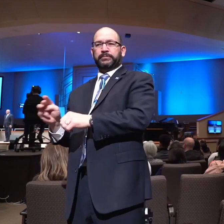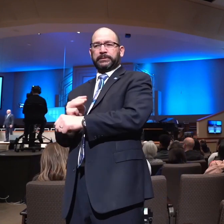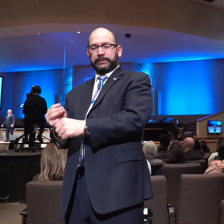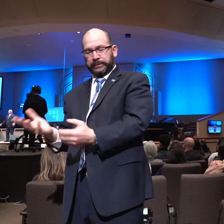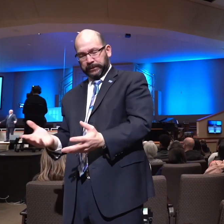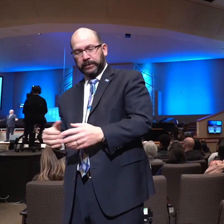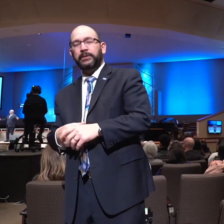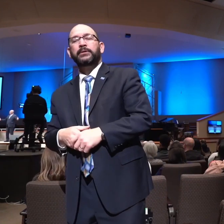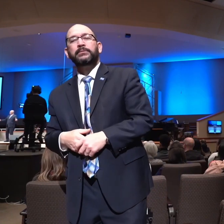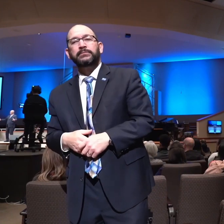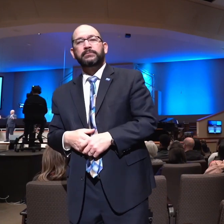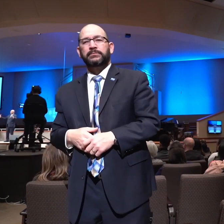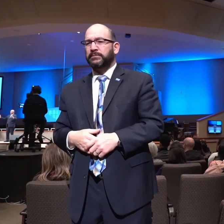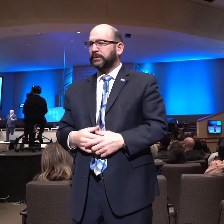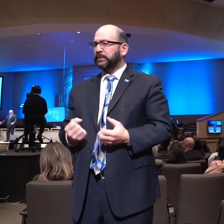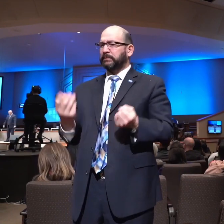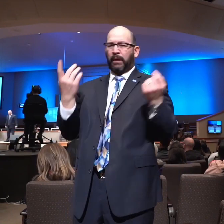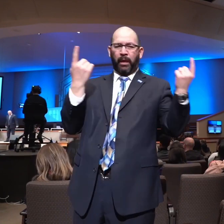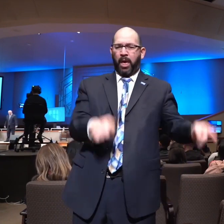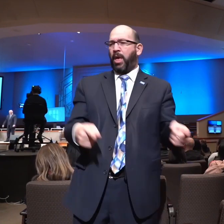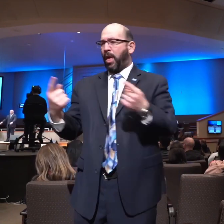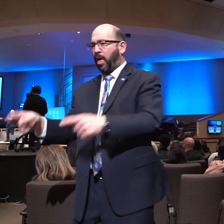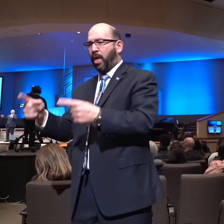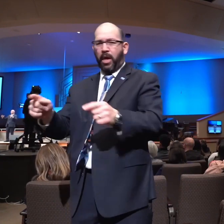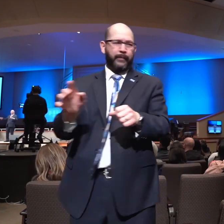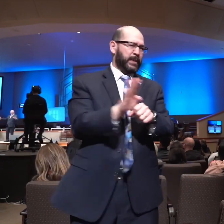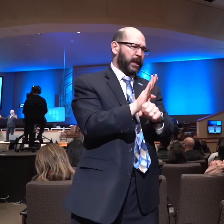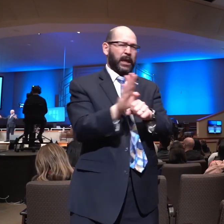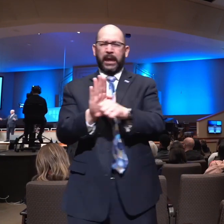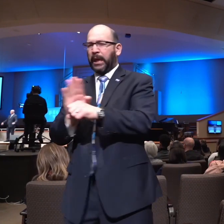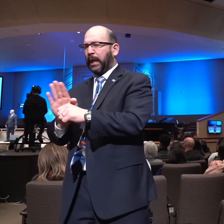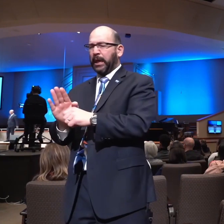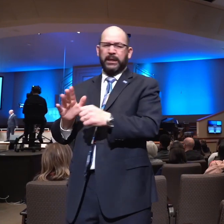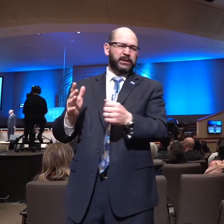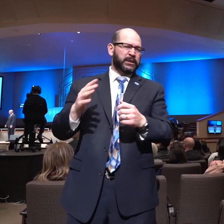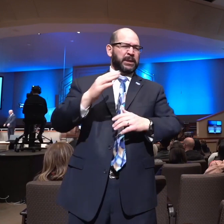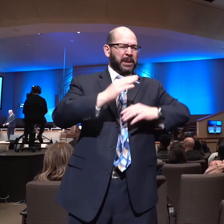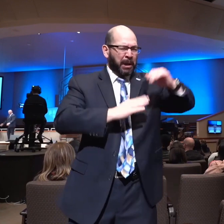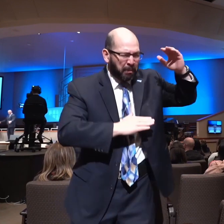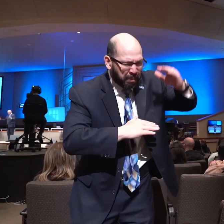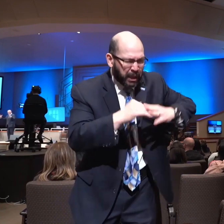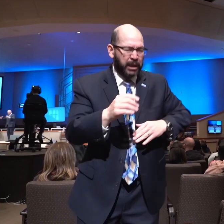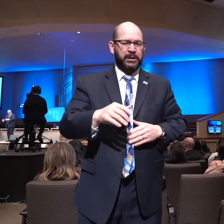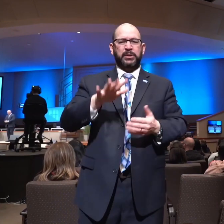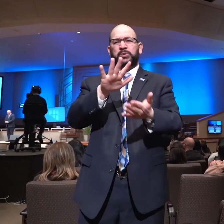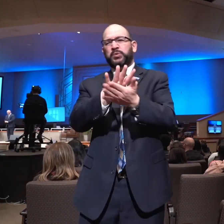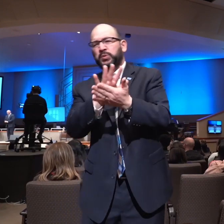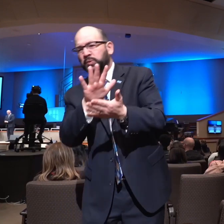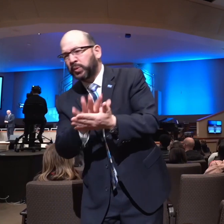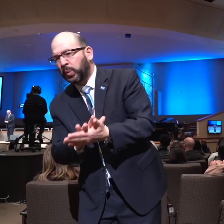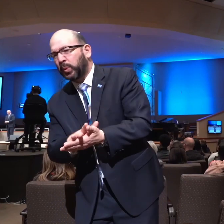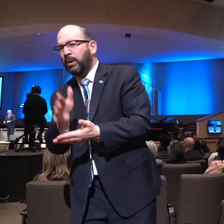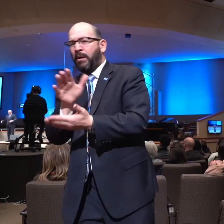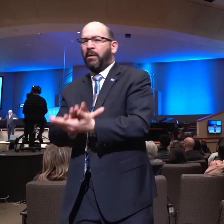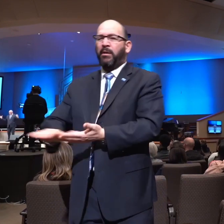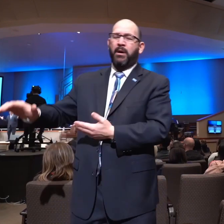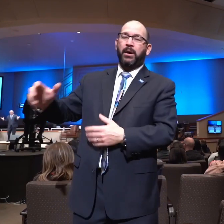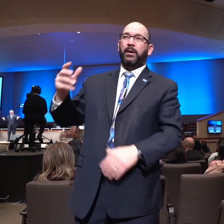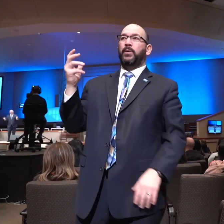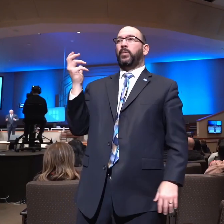lots of things were happening. had building programs and school starting. And I think, honey, maybe we had started a college. And it was just, it was crazy.